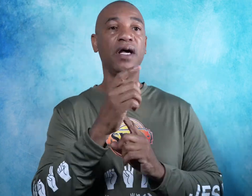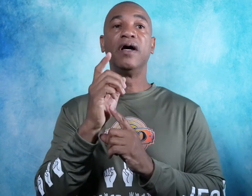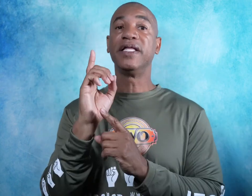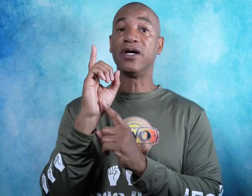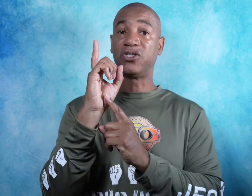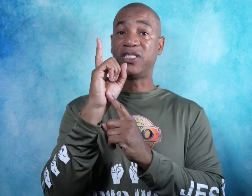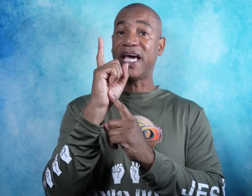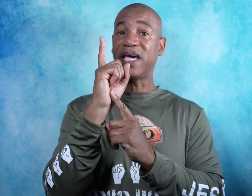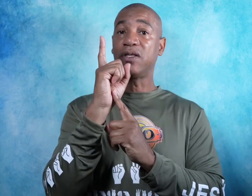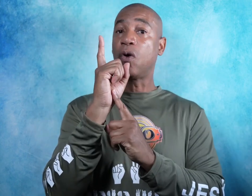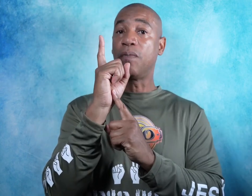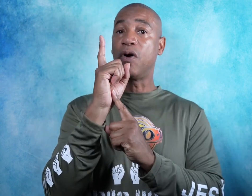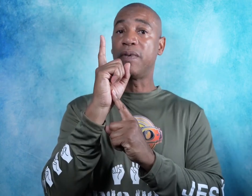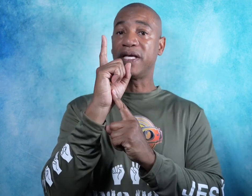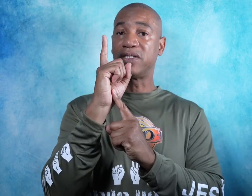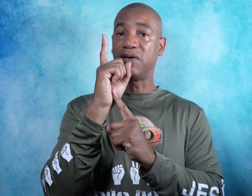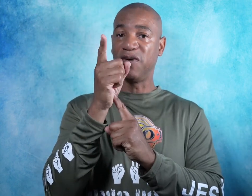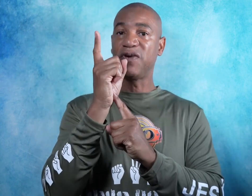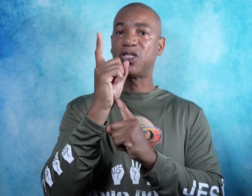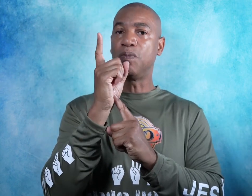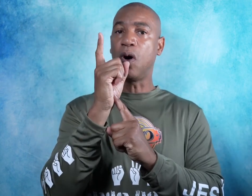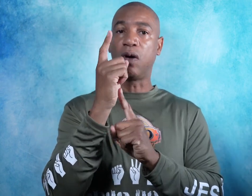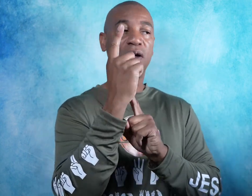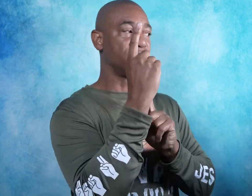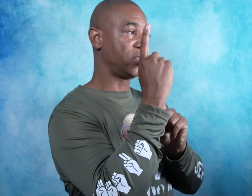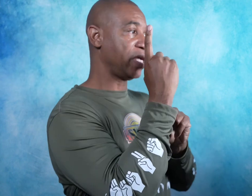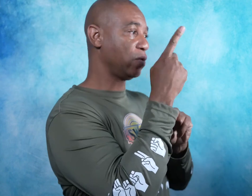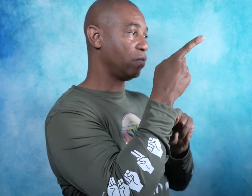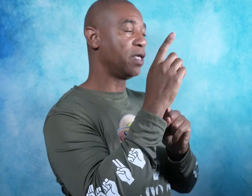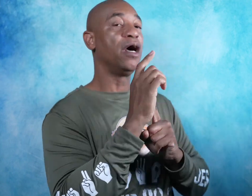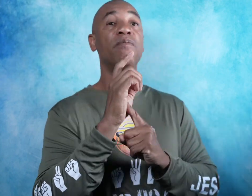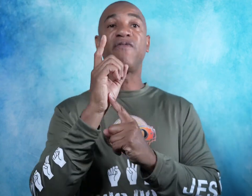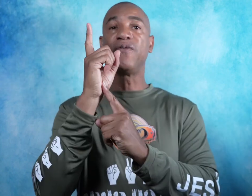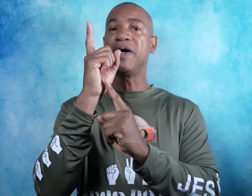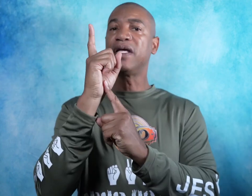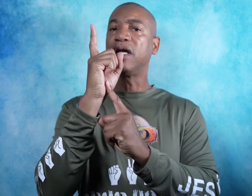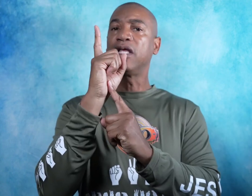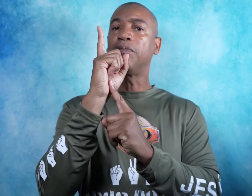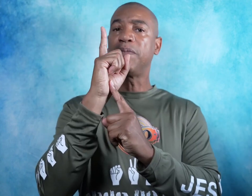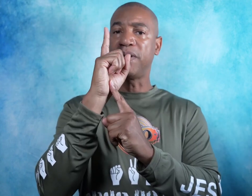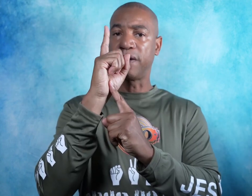Now, second or moment is very small, subtle, but for minute, a little bit bigger.